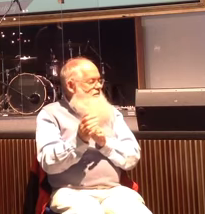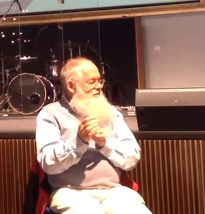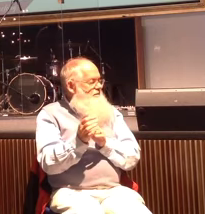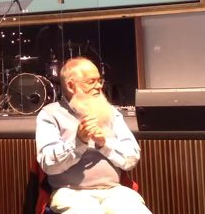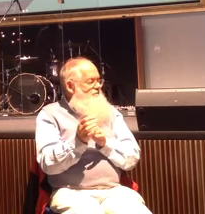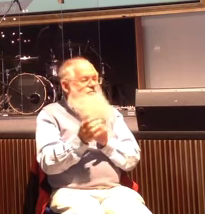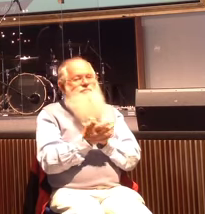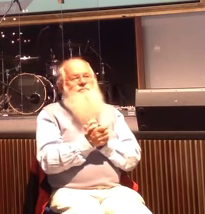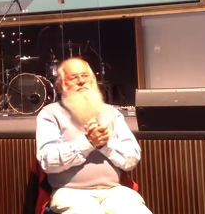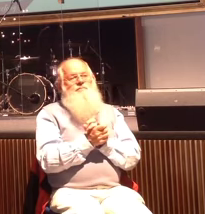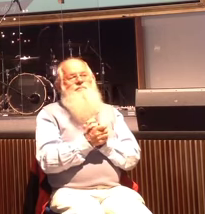one at a time